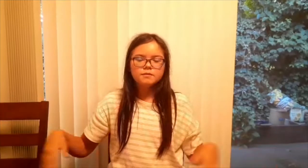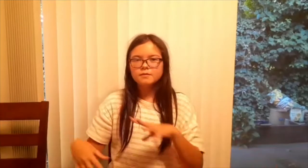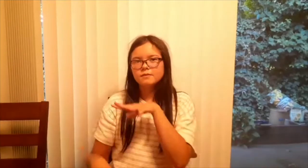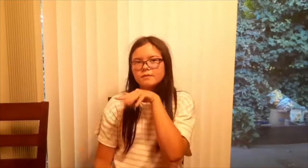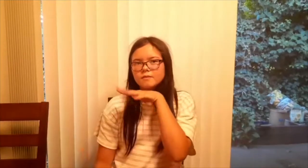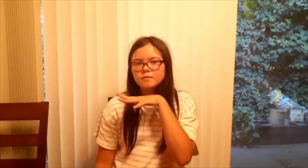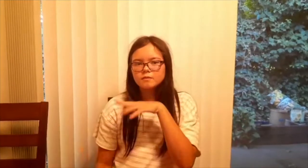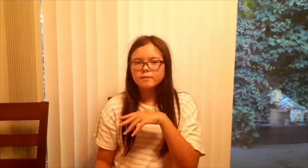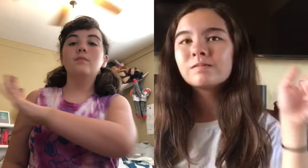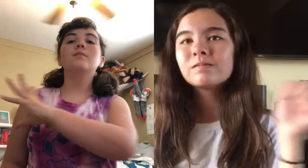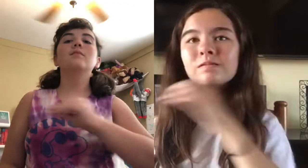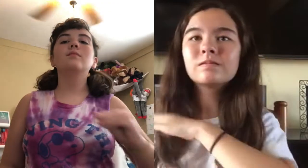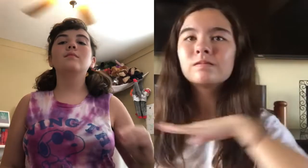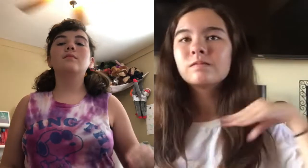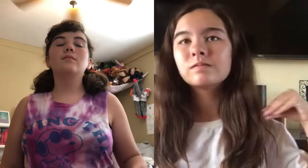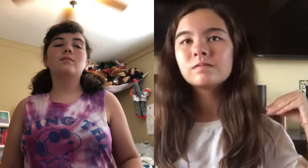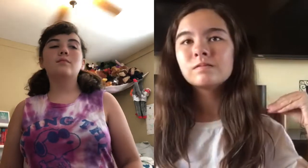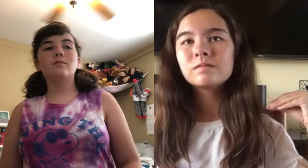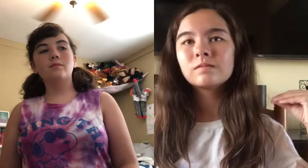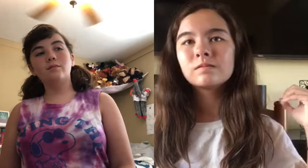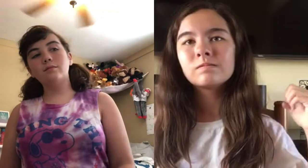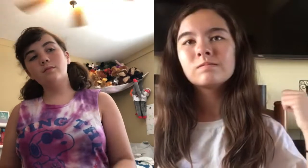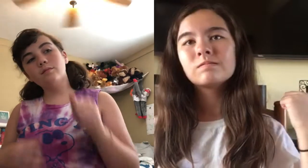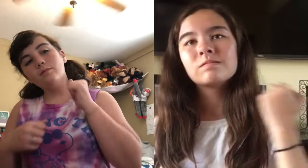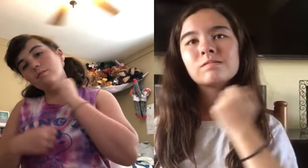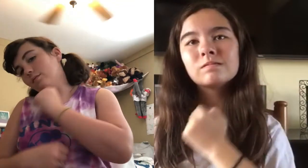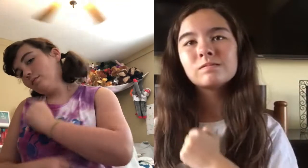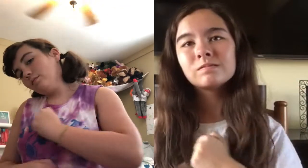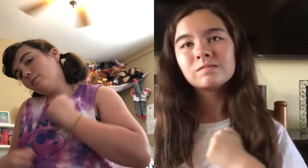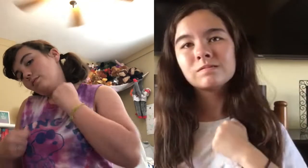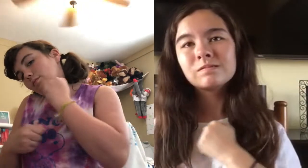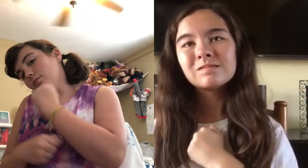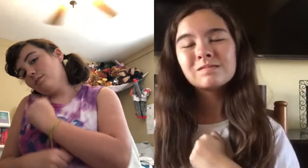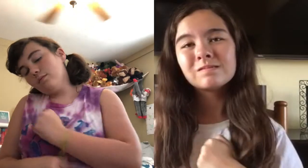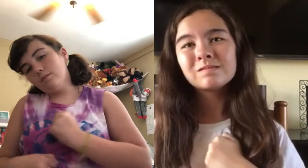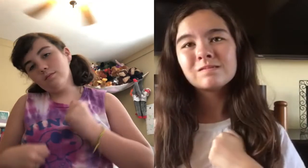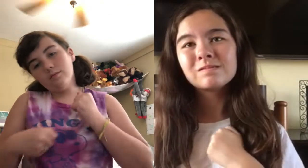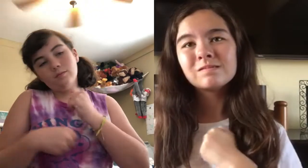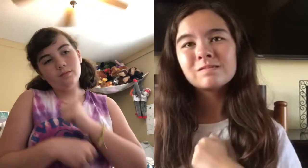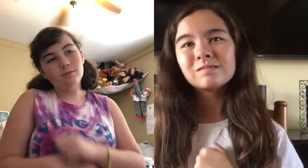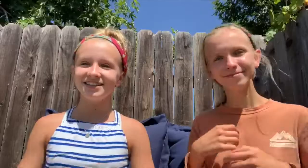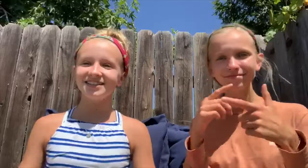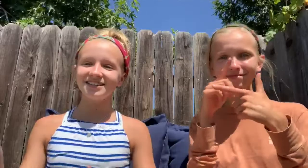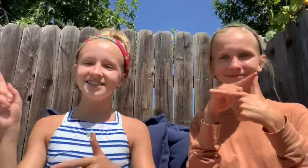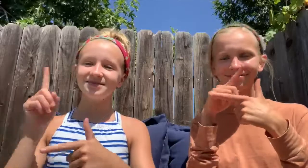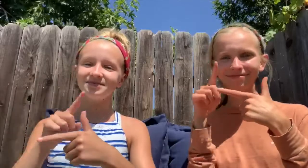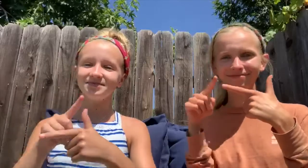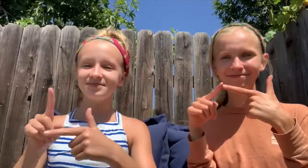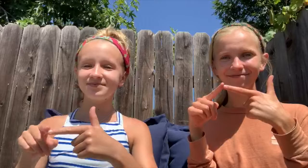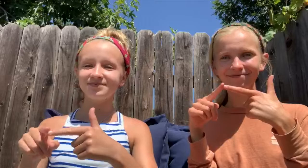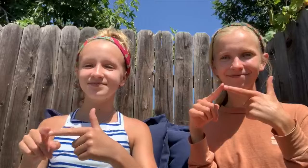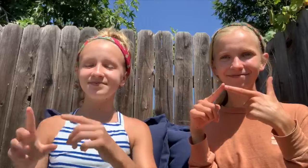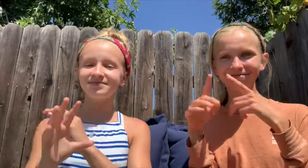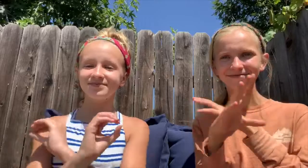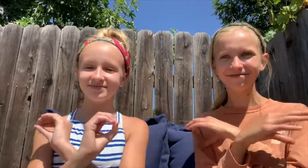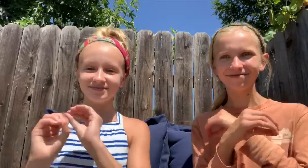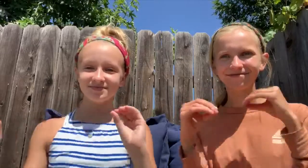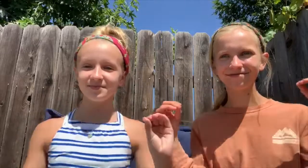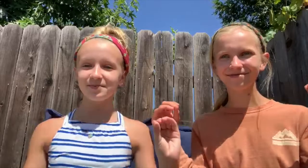cobwebs and the sun come Till there's none